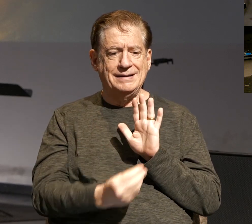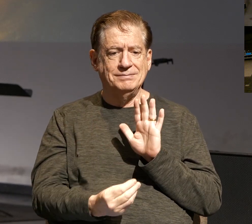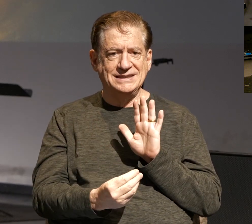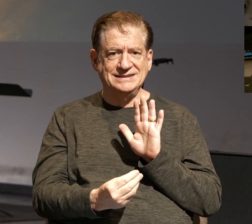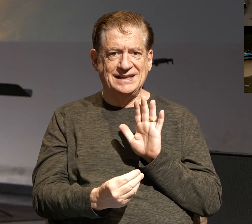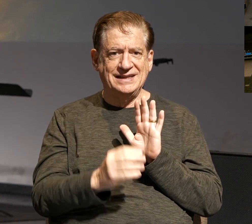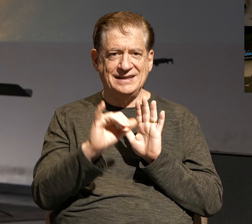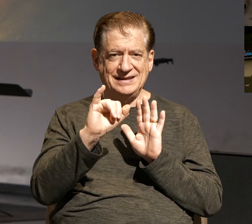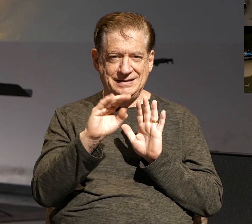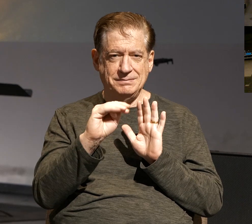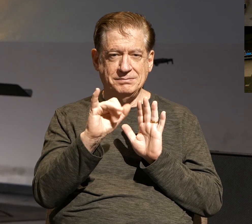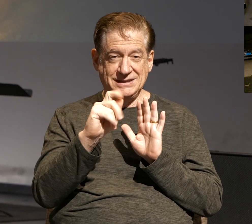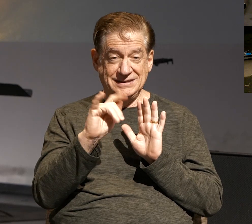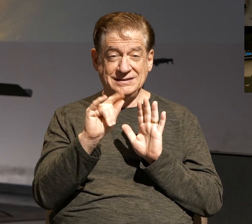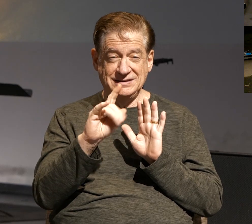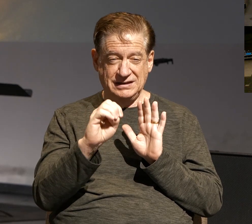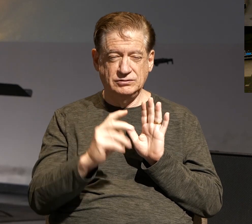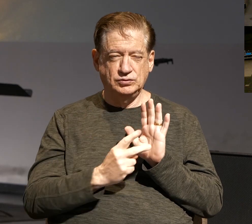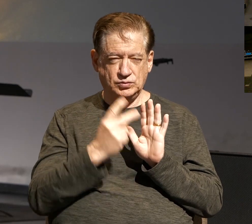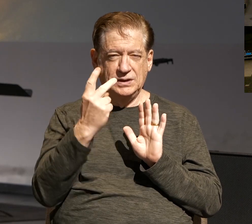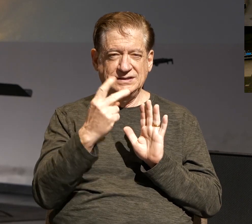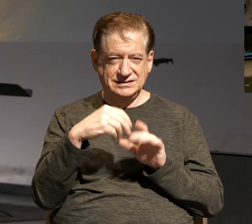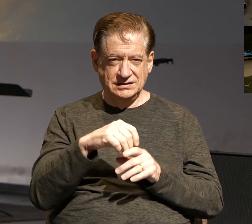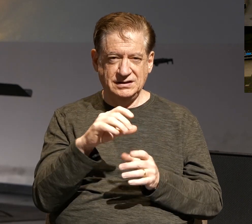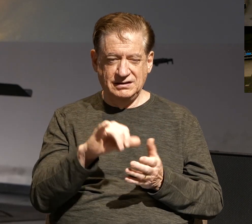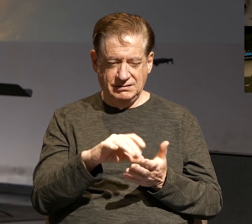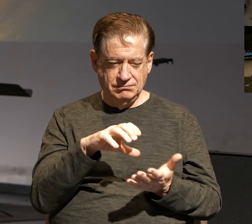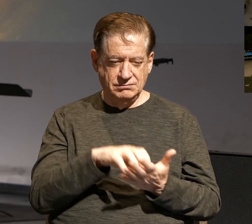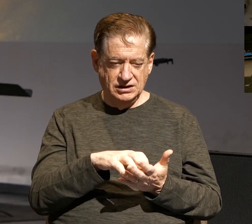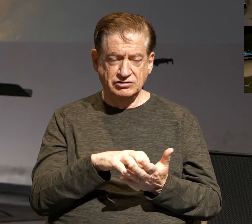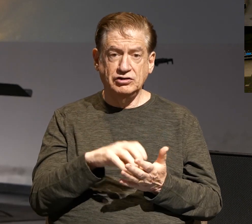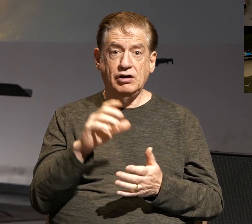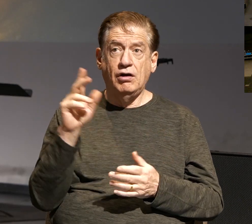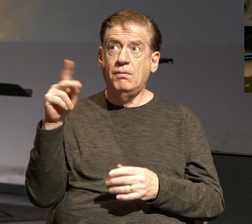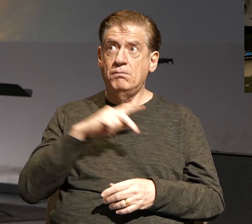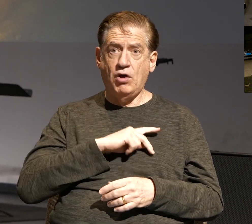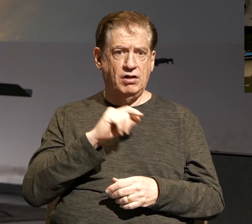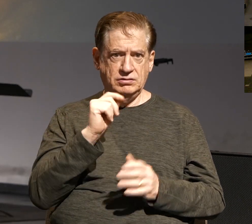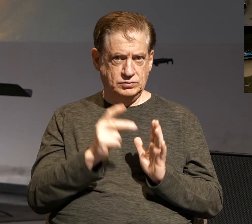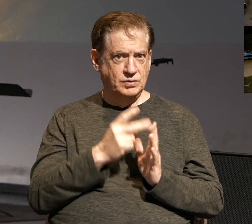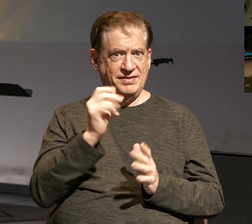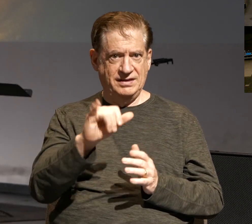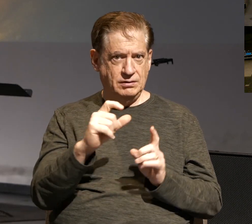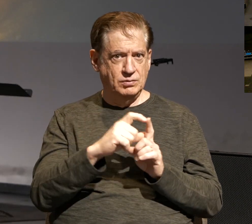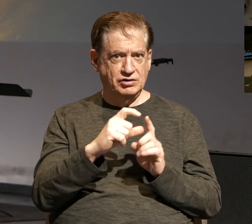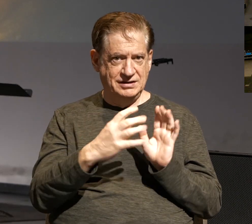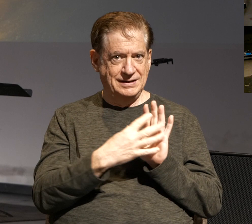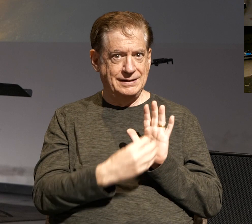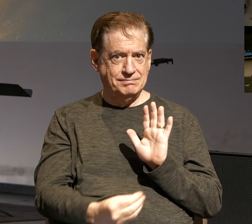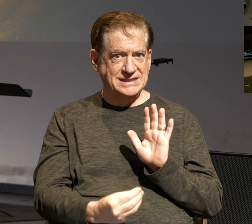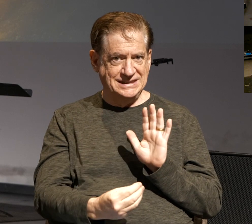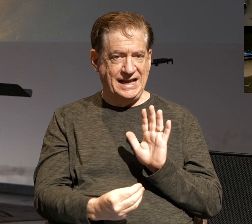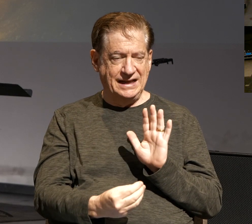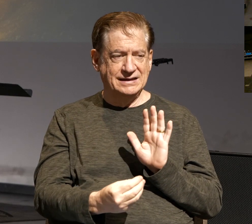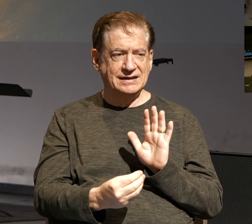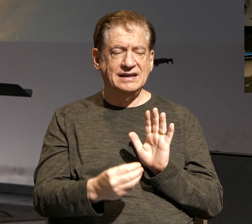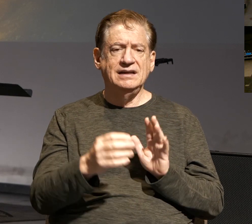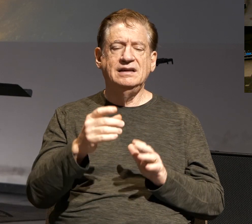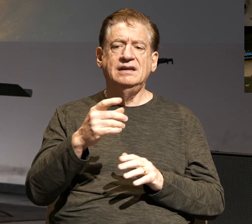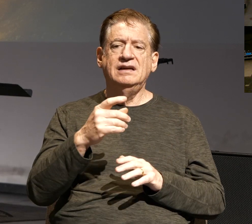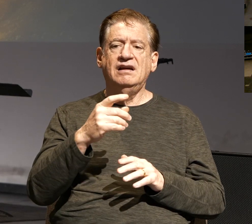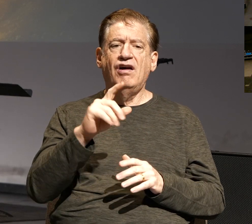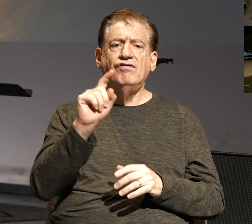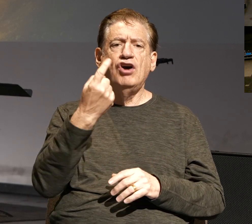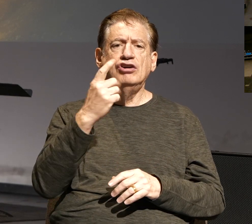in the middle of the passage. And this is not the only time that Paul uses the word imitate in his letters. In fact, in 1 Corinthians,